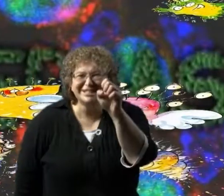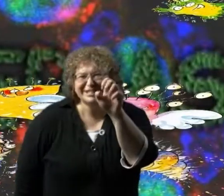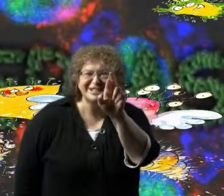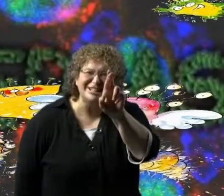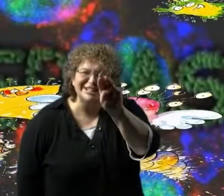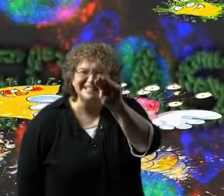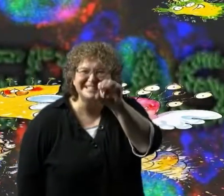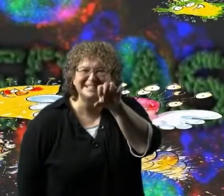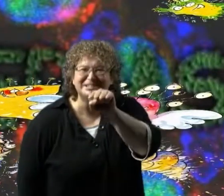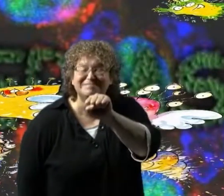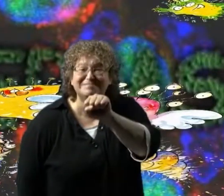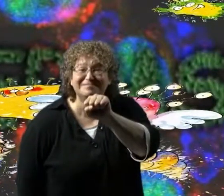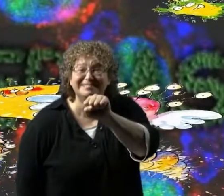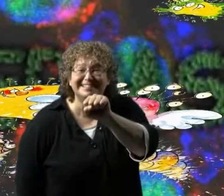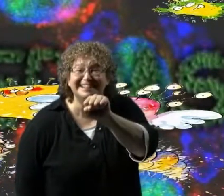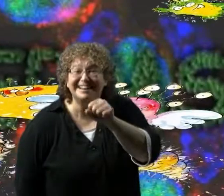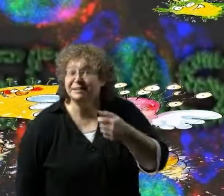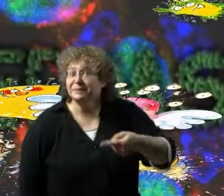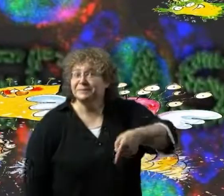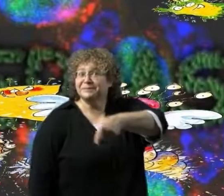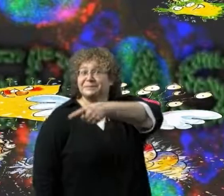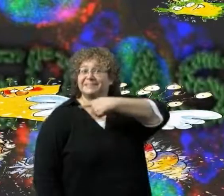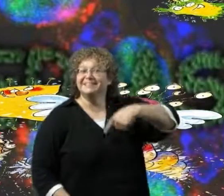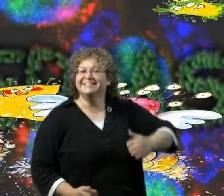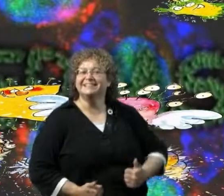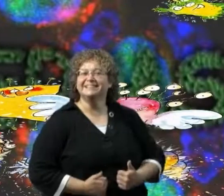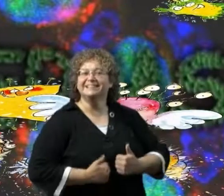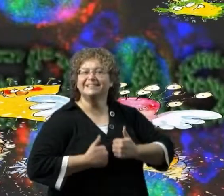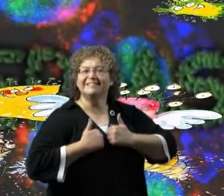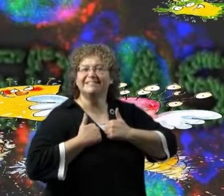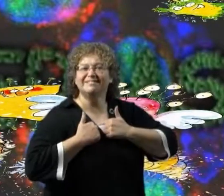We're we live everywhere